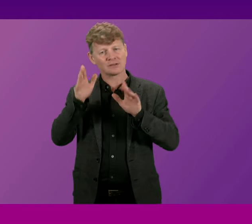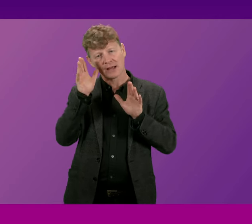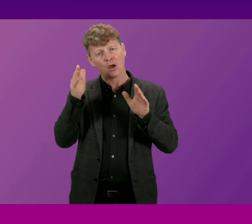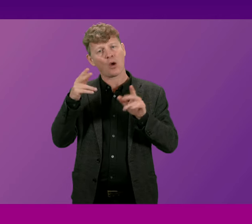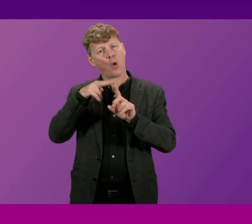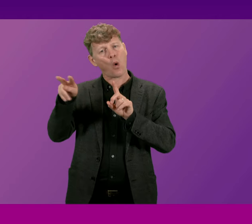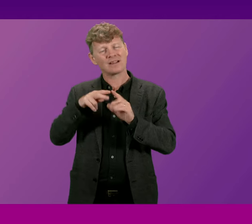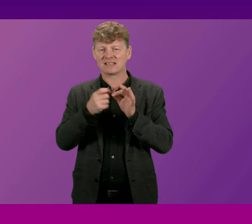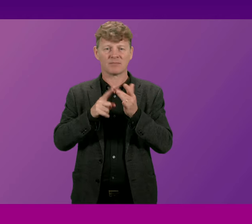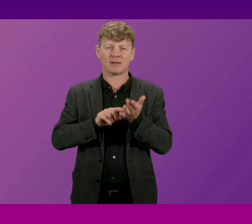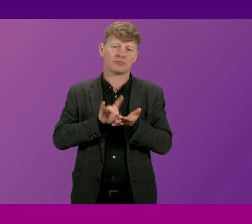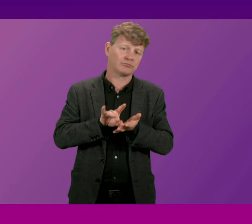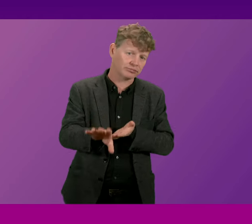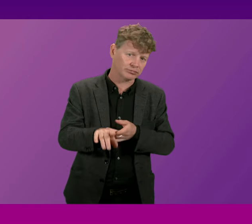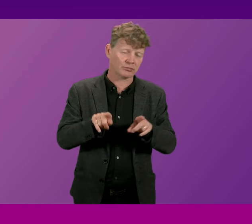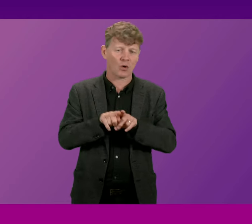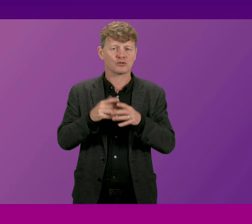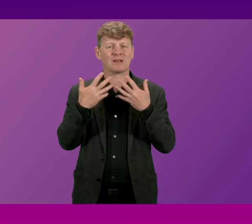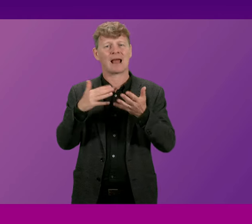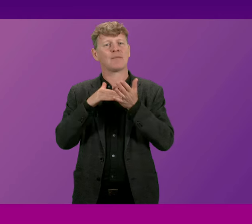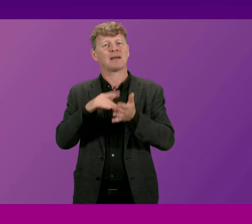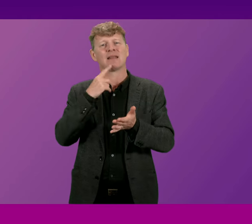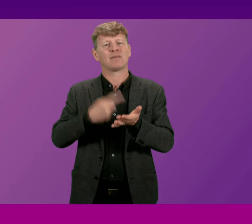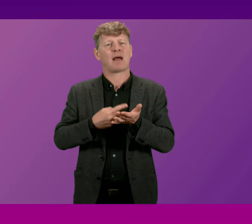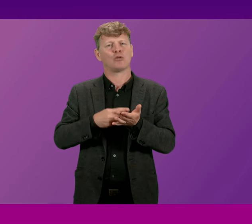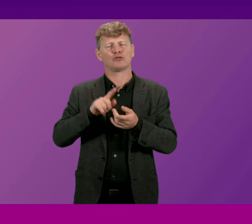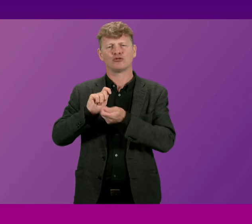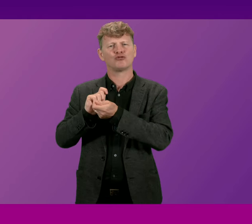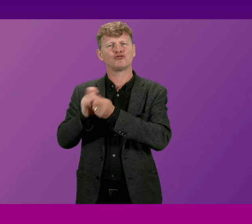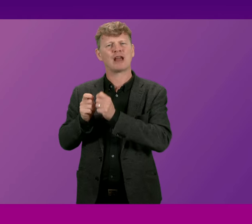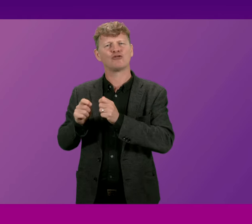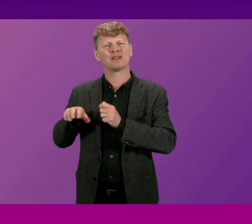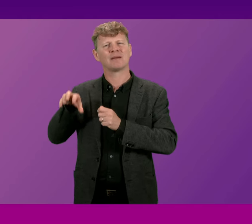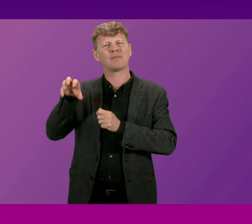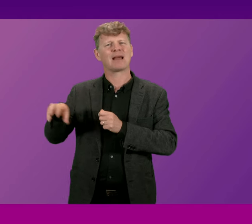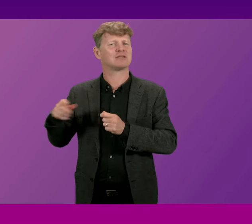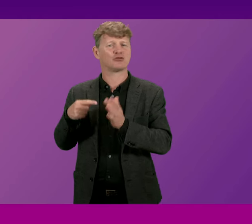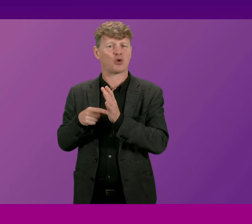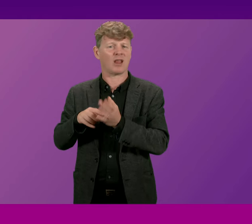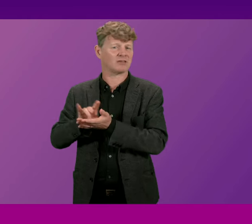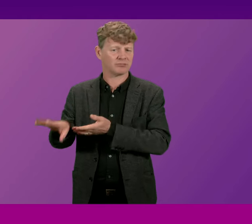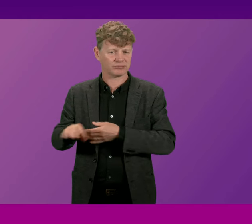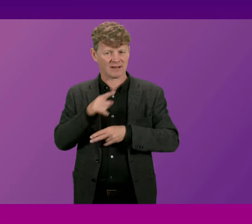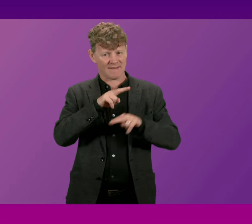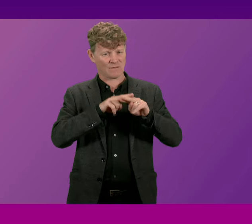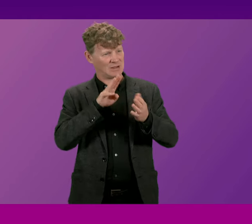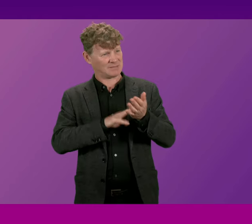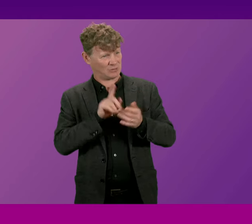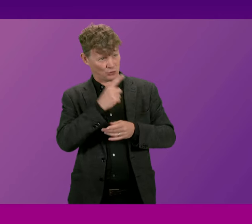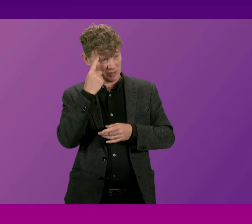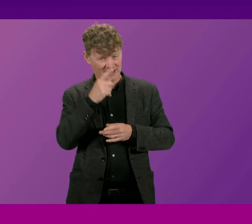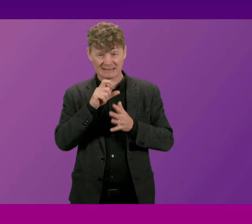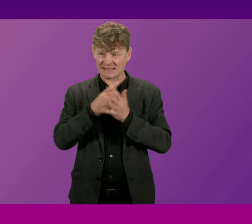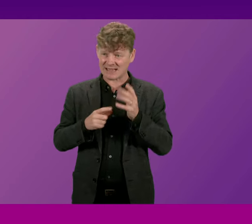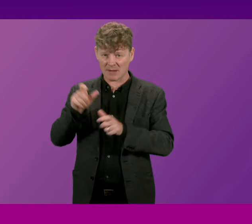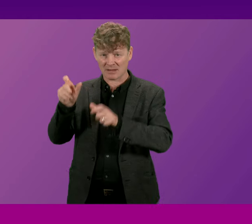decisions such as reprofiling 10 million pounds of money for changing places toilets what does the First Minister think this says to disabled people and what does